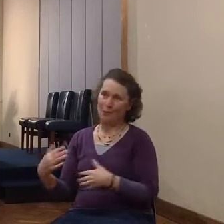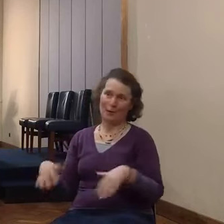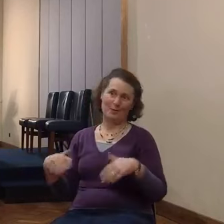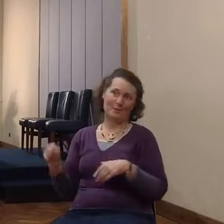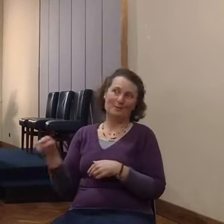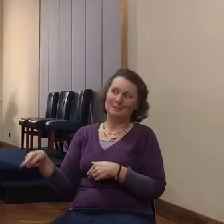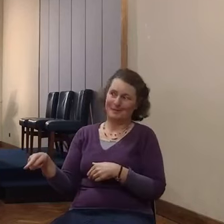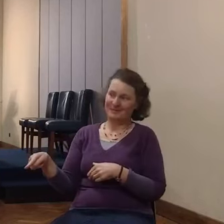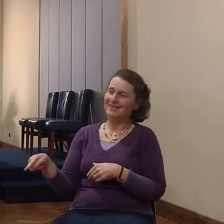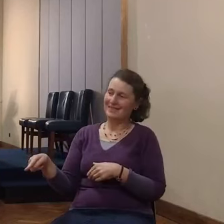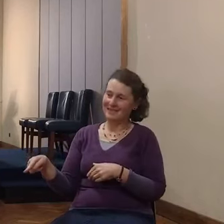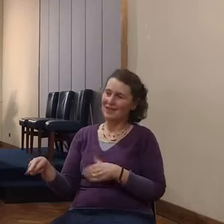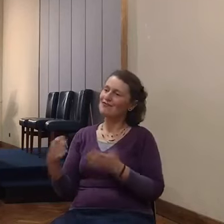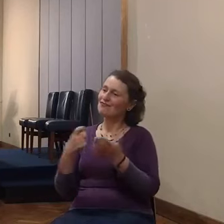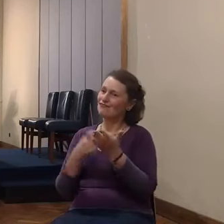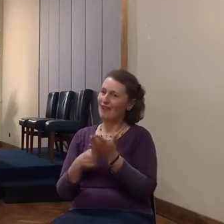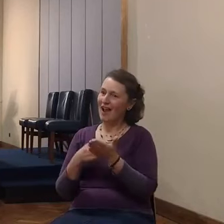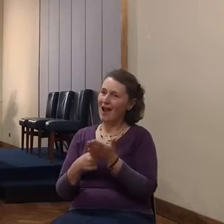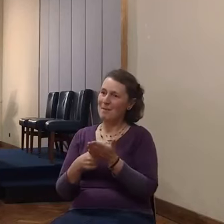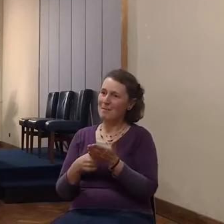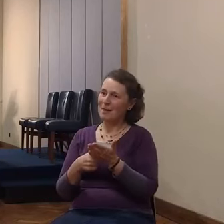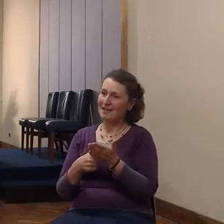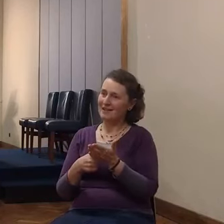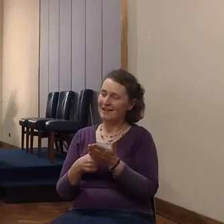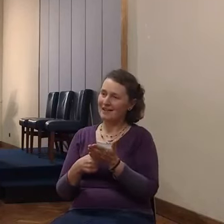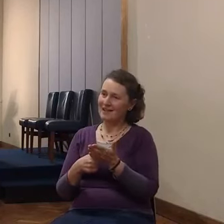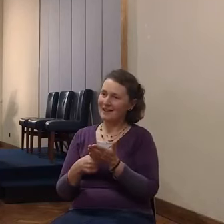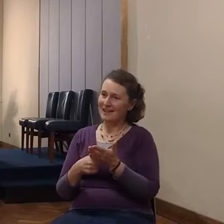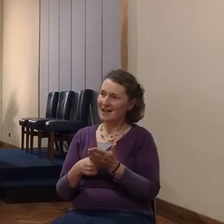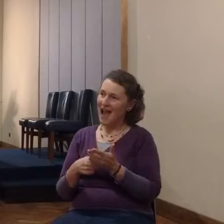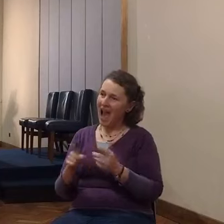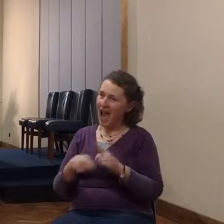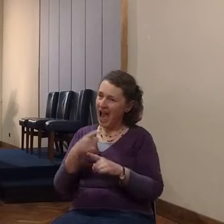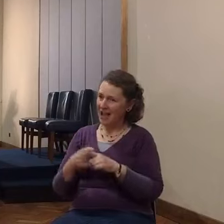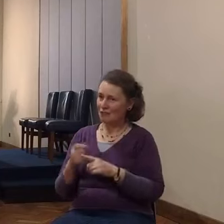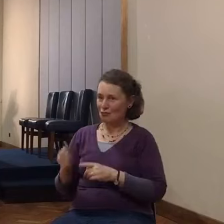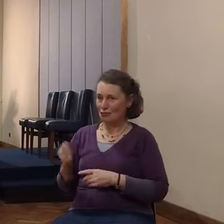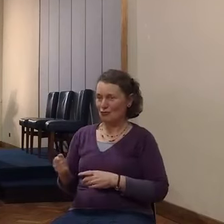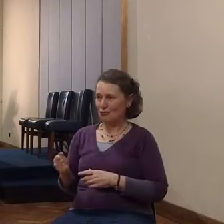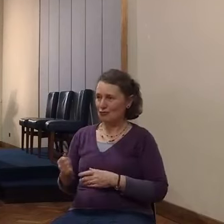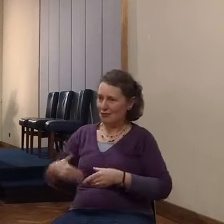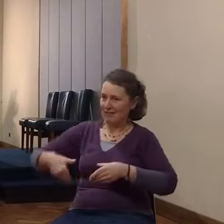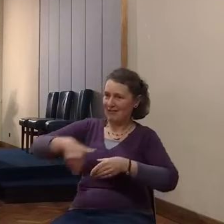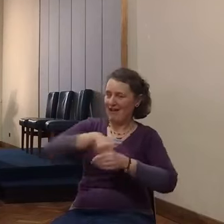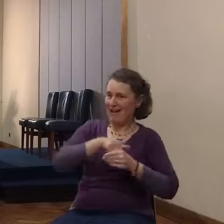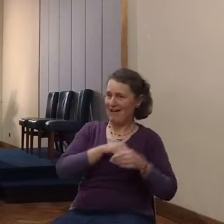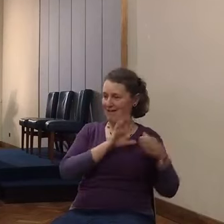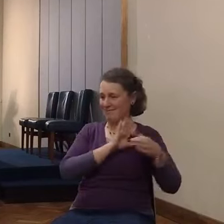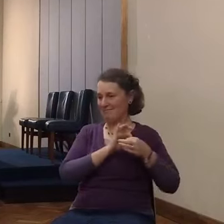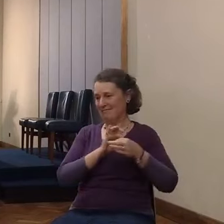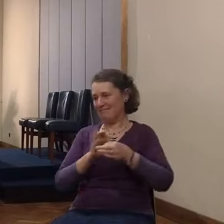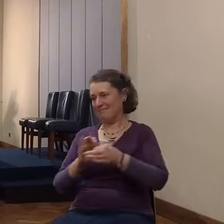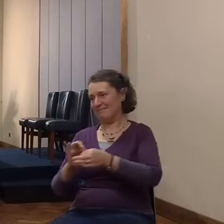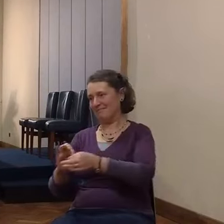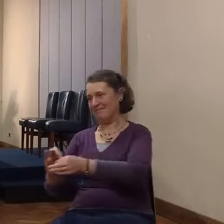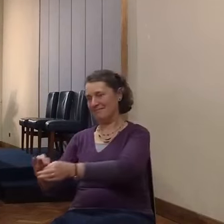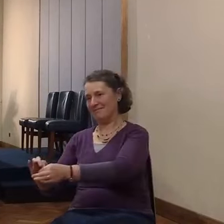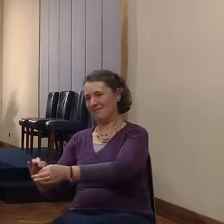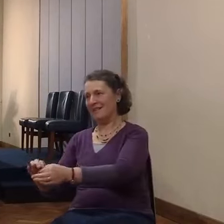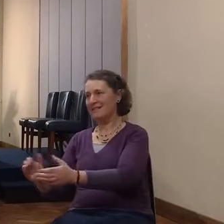The great act, with her background, should be woven in to the very lineage of the